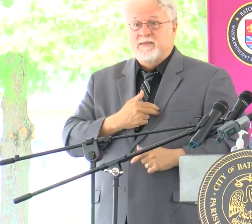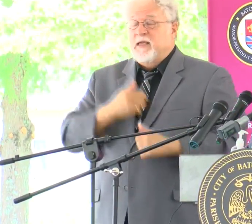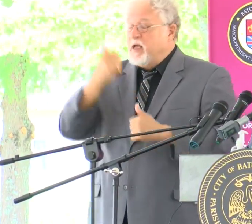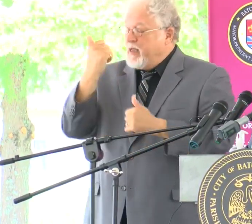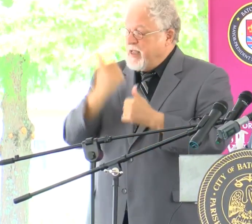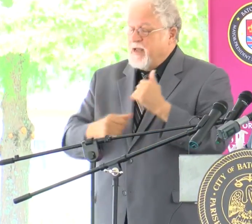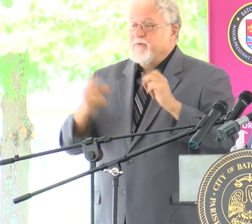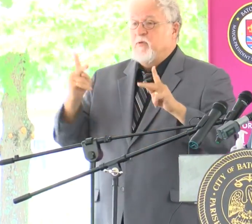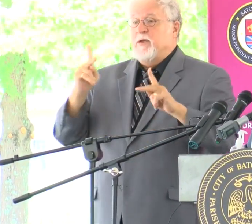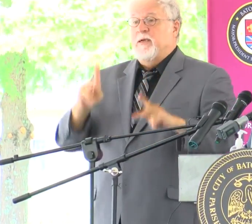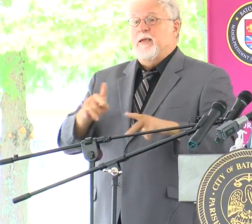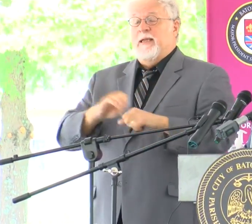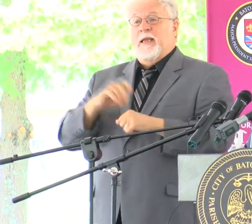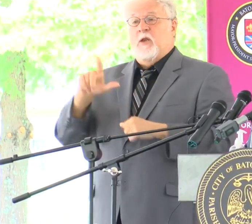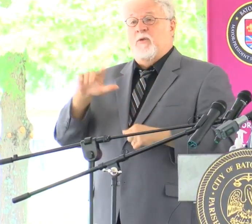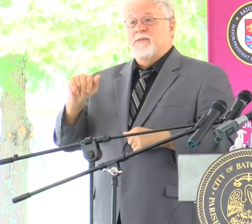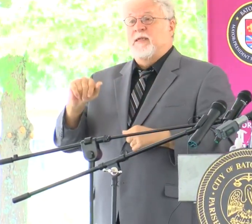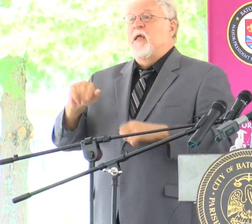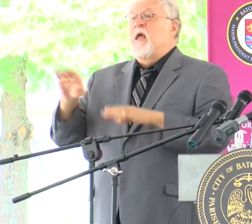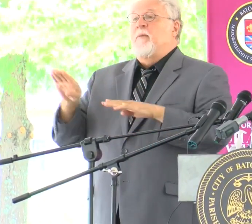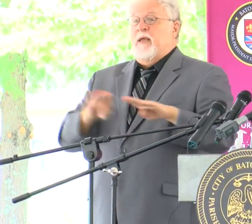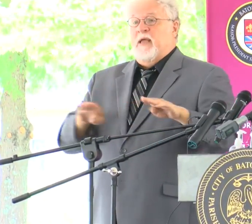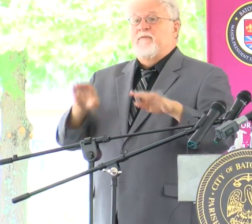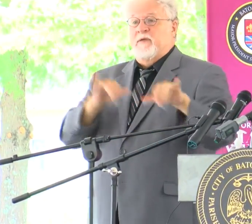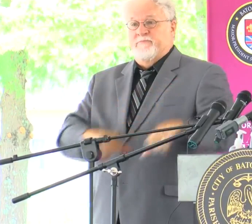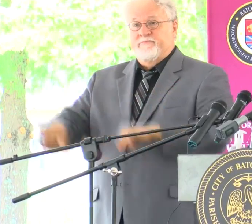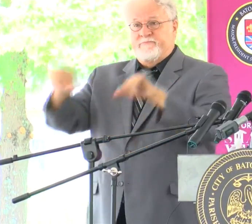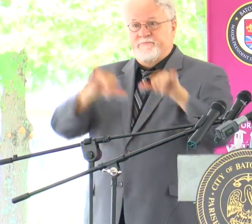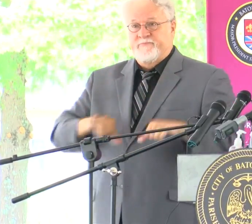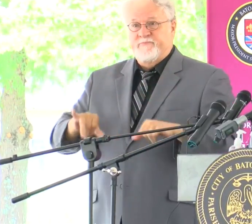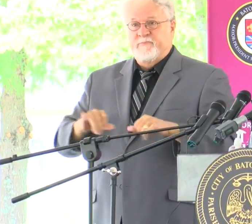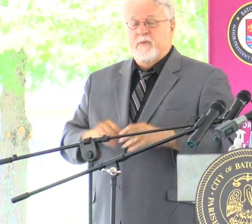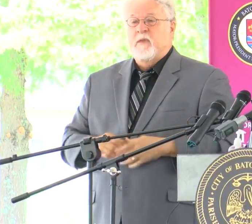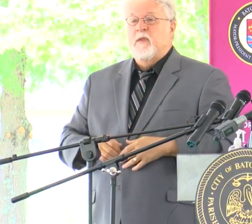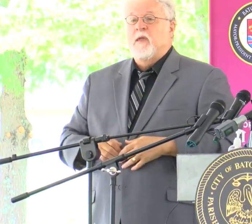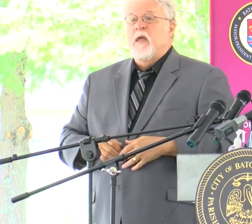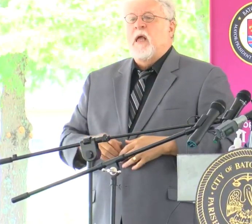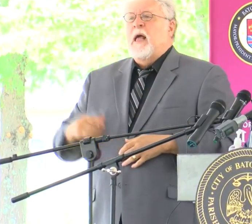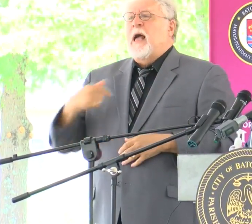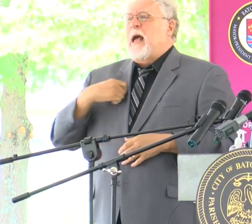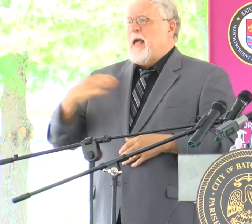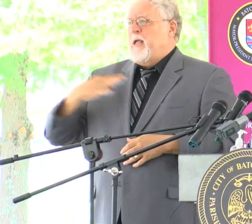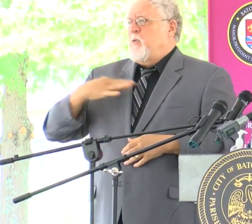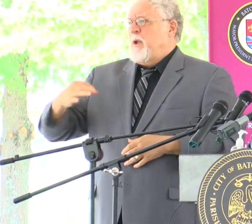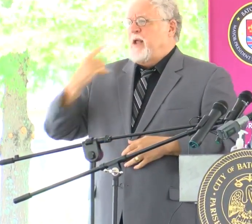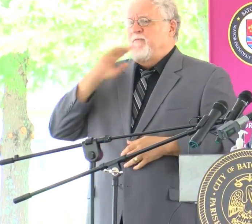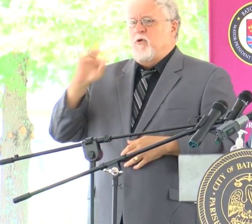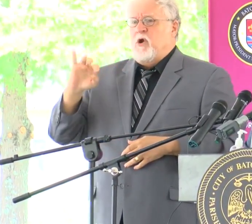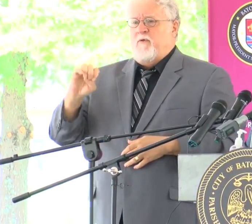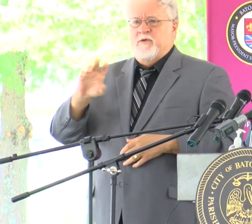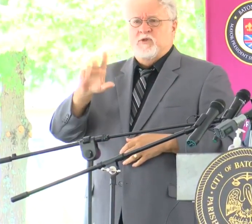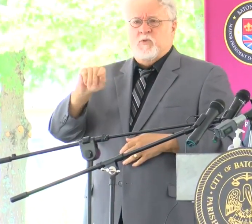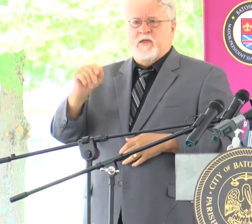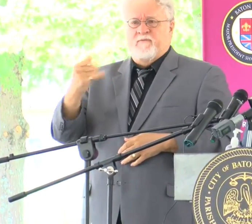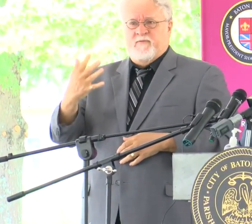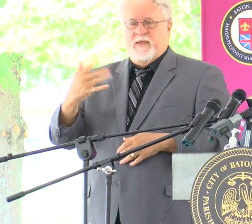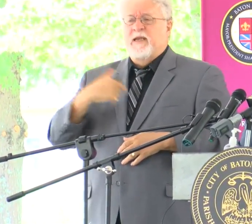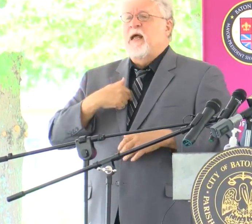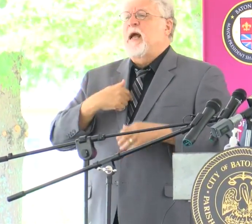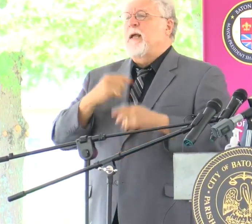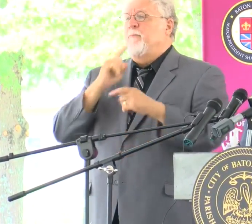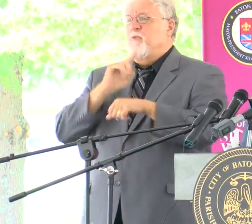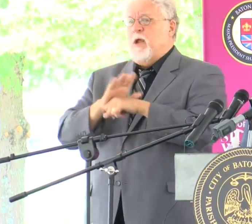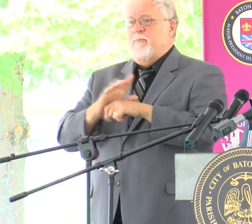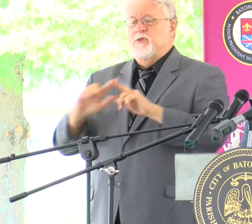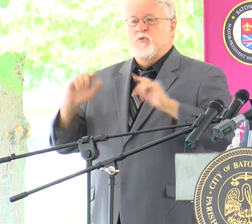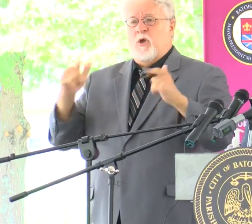Louisiana behaving in a similar fashion. You know, when I ran for office in 2015, I made a promise to all